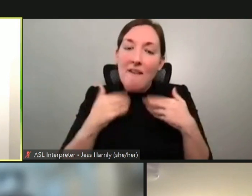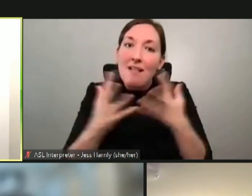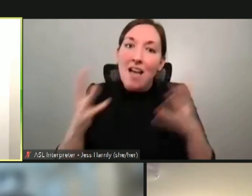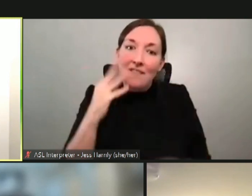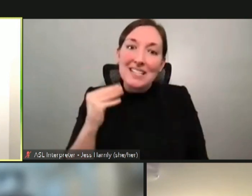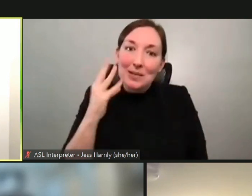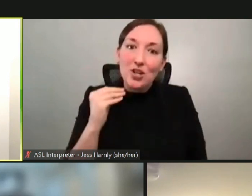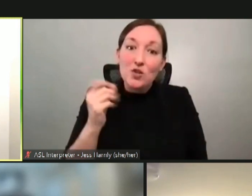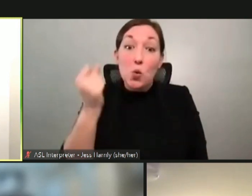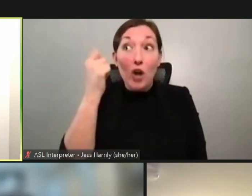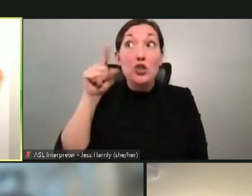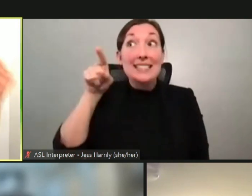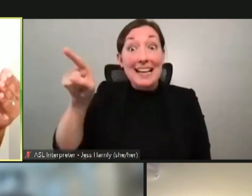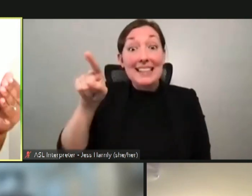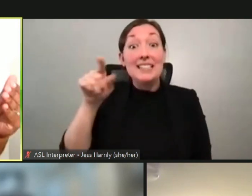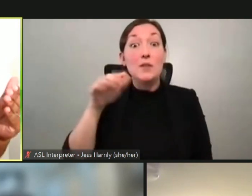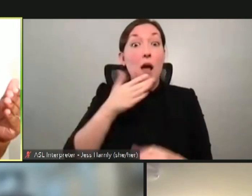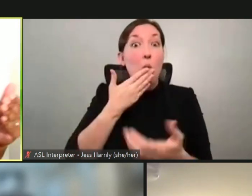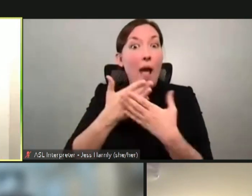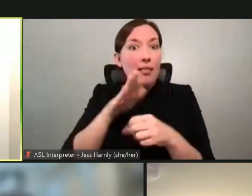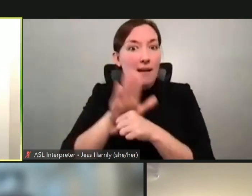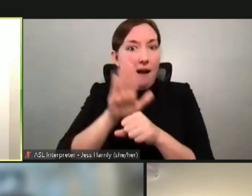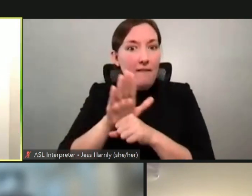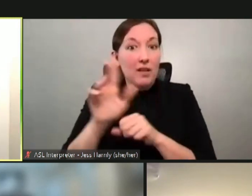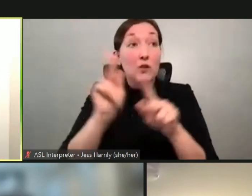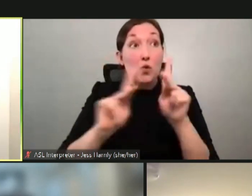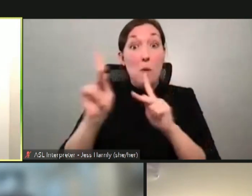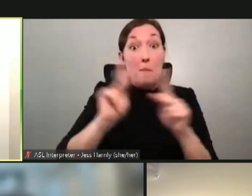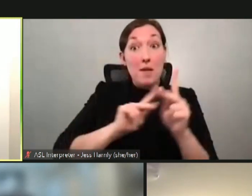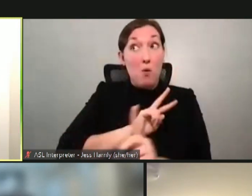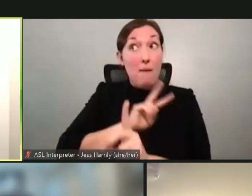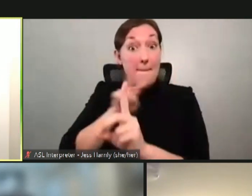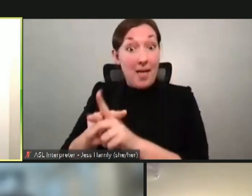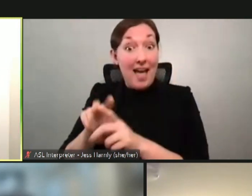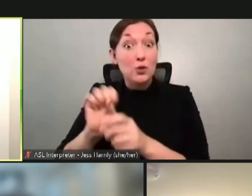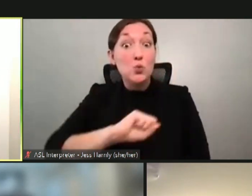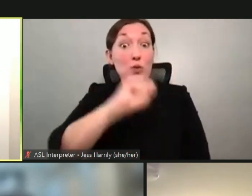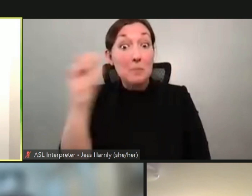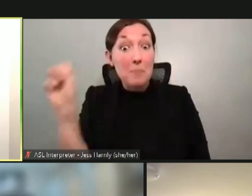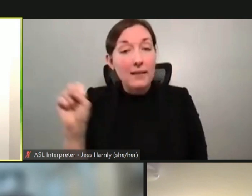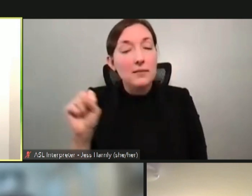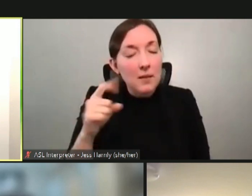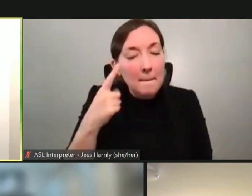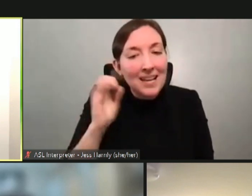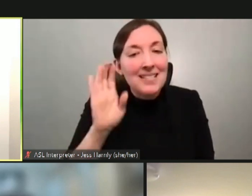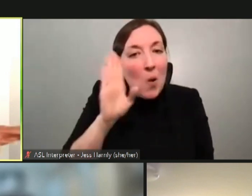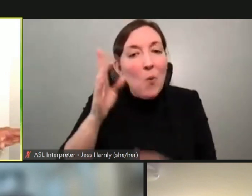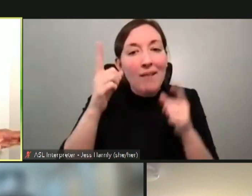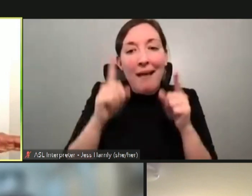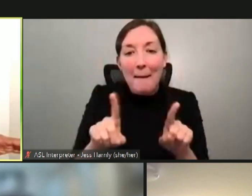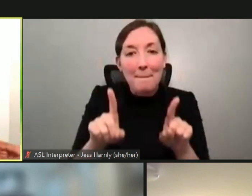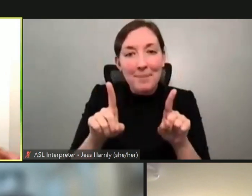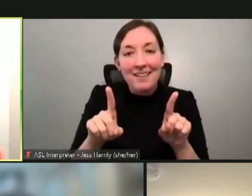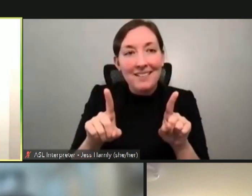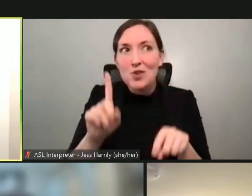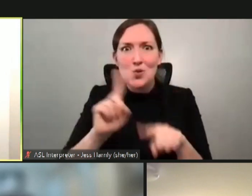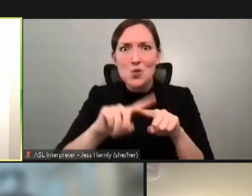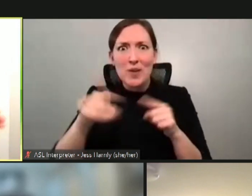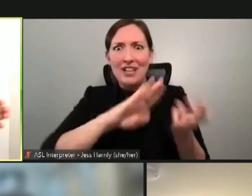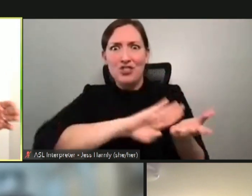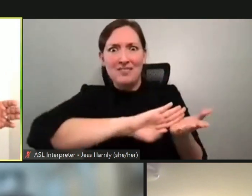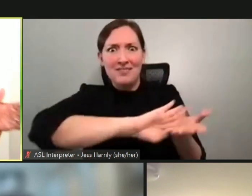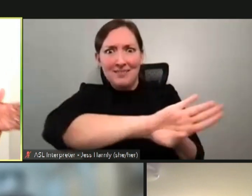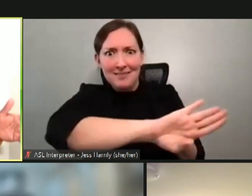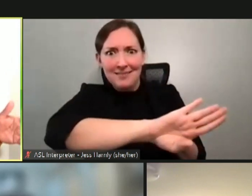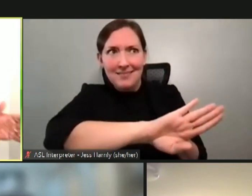display well enough so that when people acquire it in space, cause it's going to happen. You're not going to just write them off. You're going